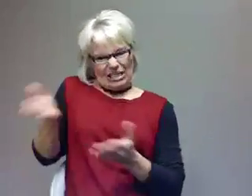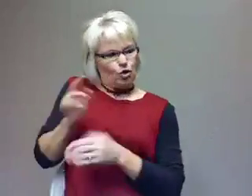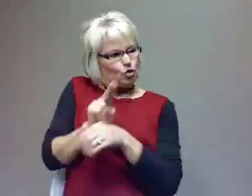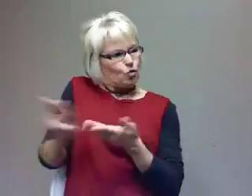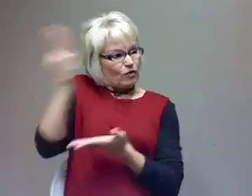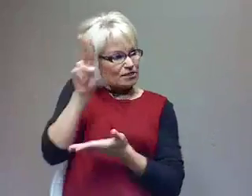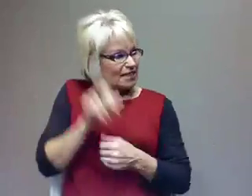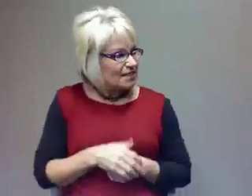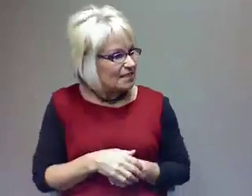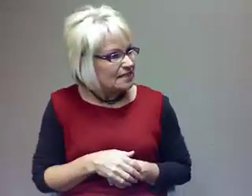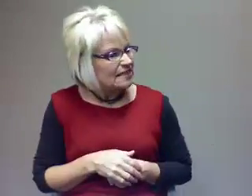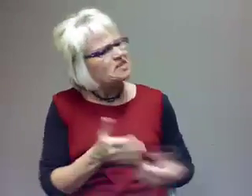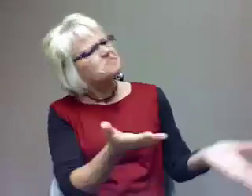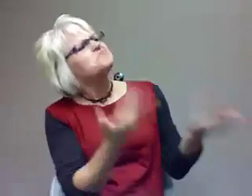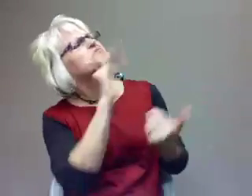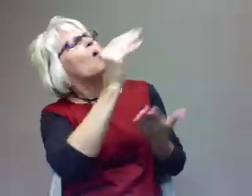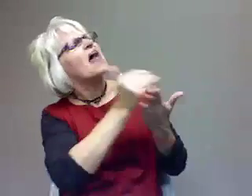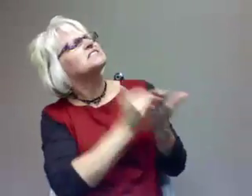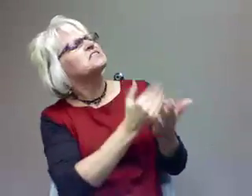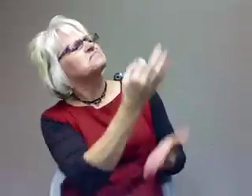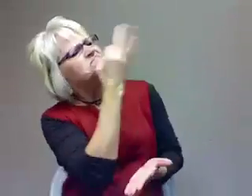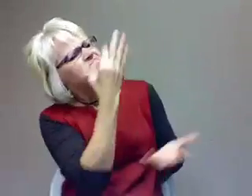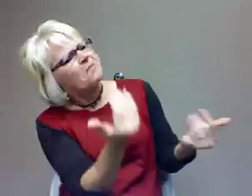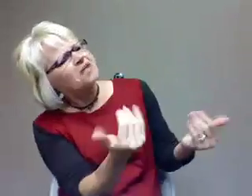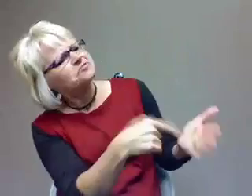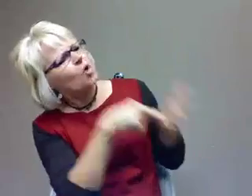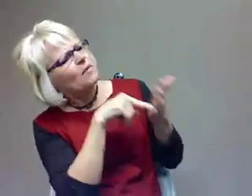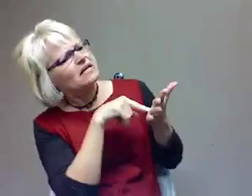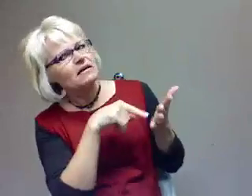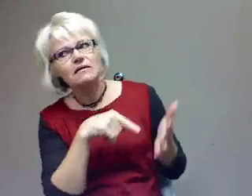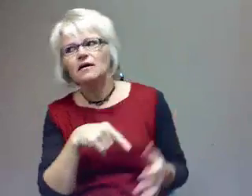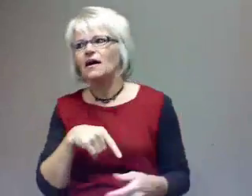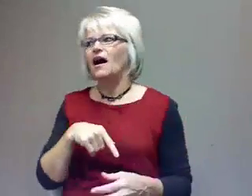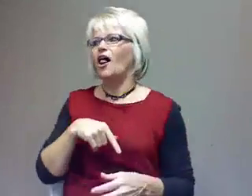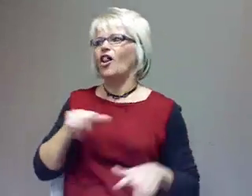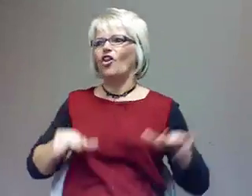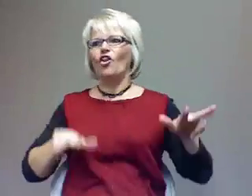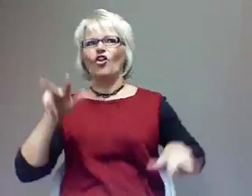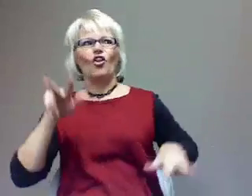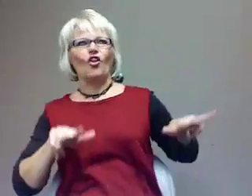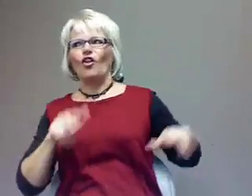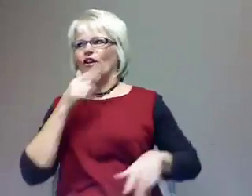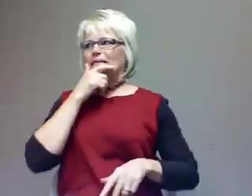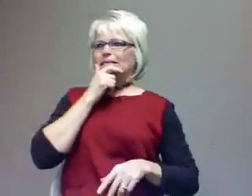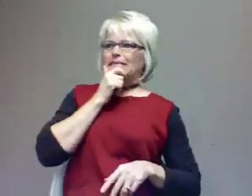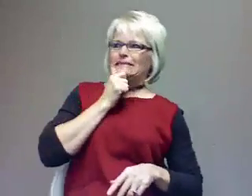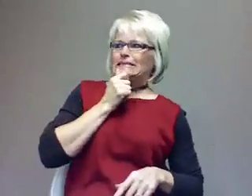Give me your talk. And I was like, Oh, wow. I wasn't quite yet ready to unload the talk for a molecular biologist.